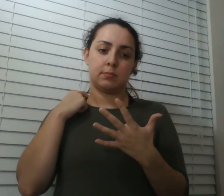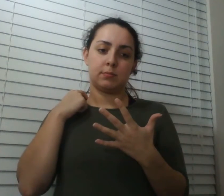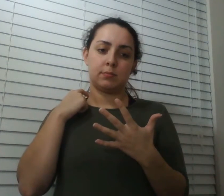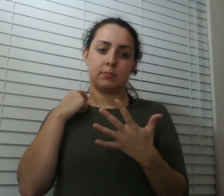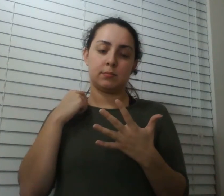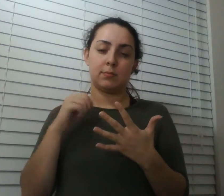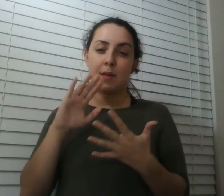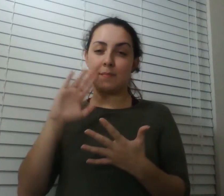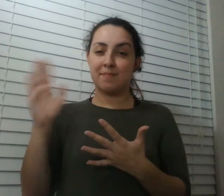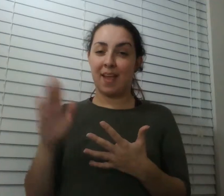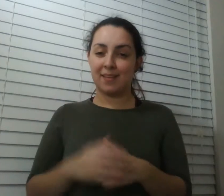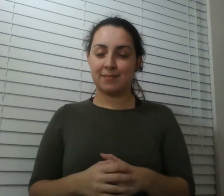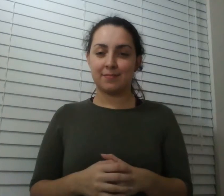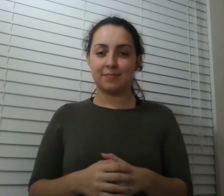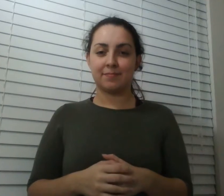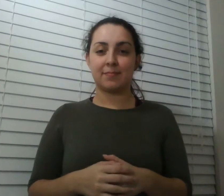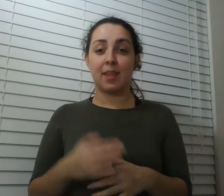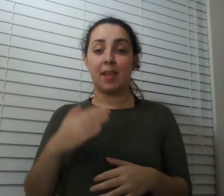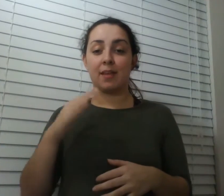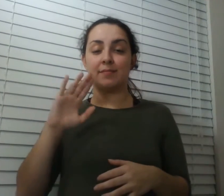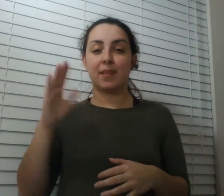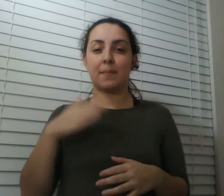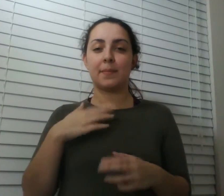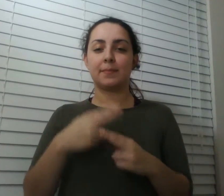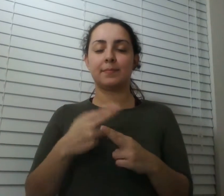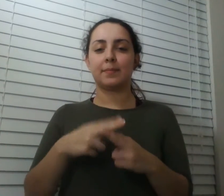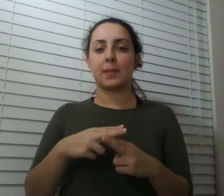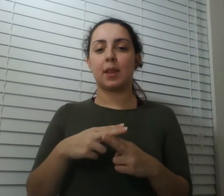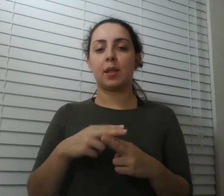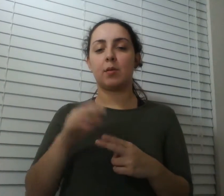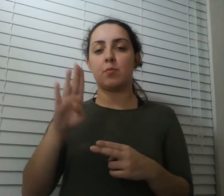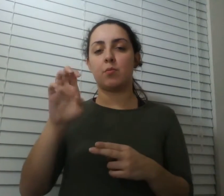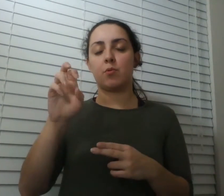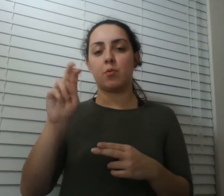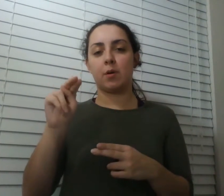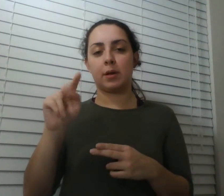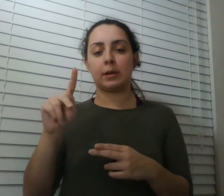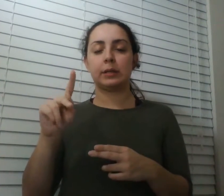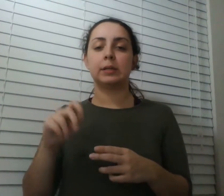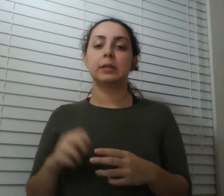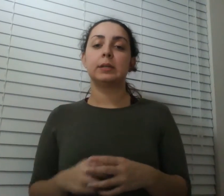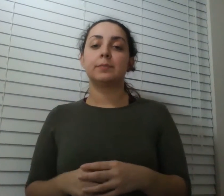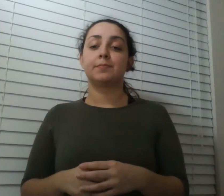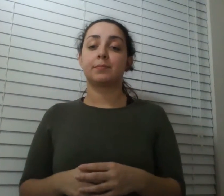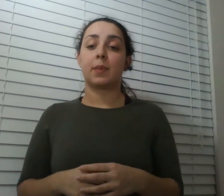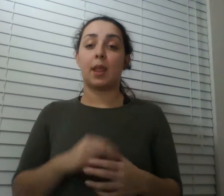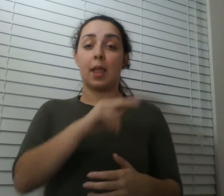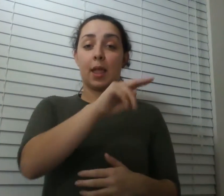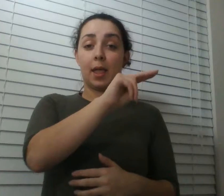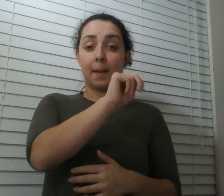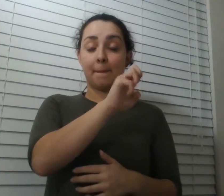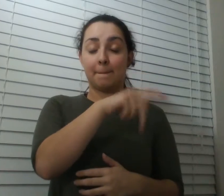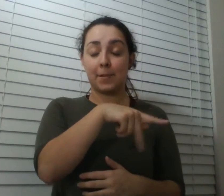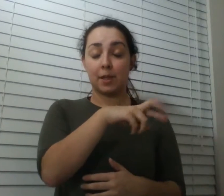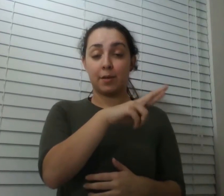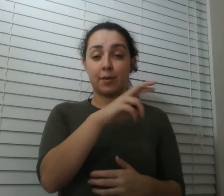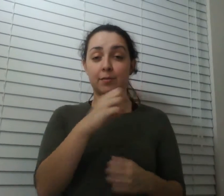bye hi this is brooke from miami florida support for npr comes from npr stations and american express